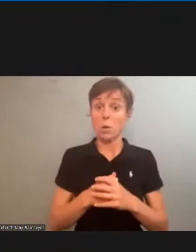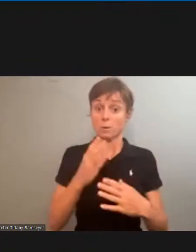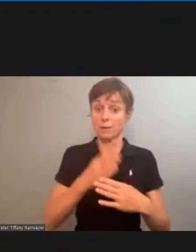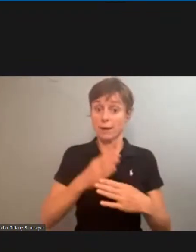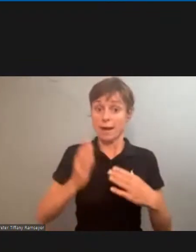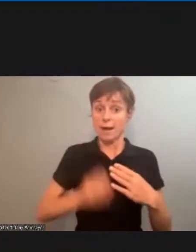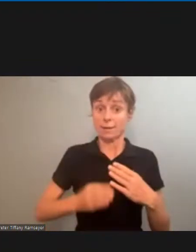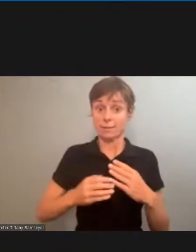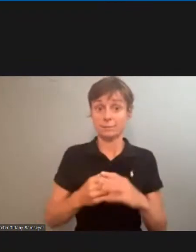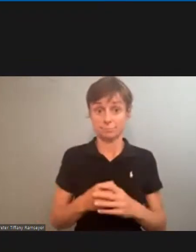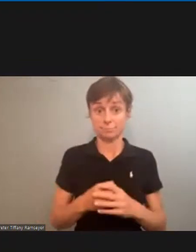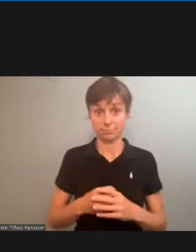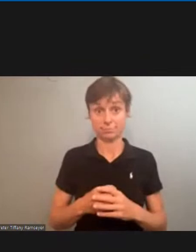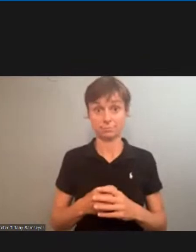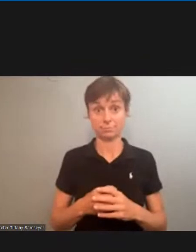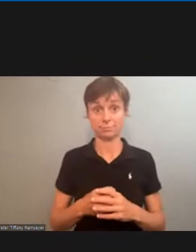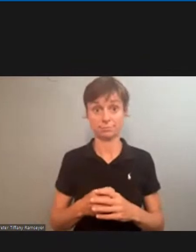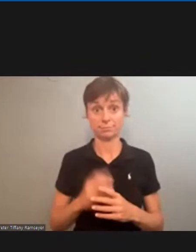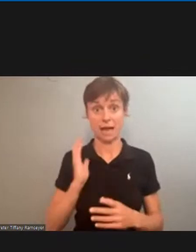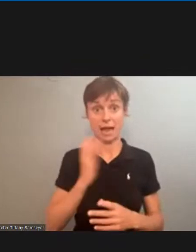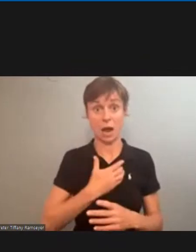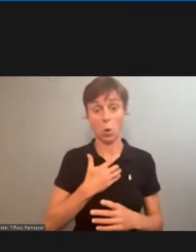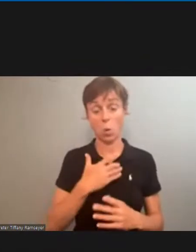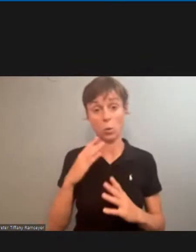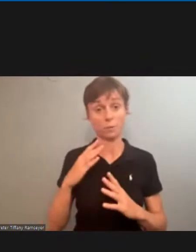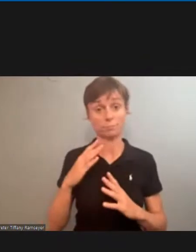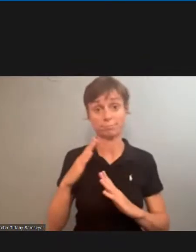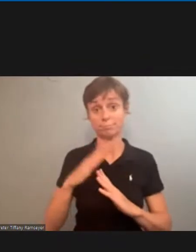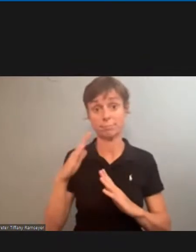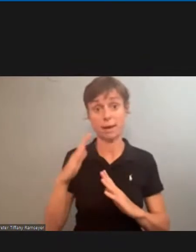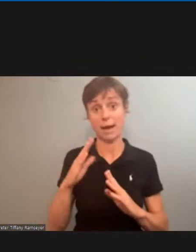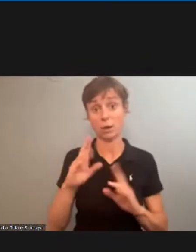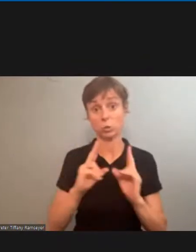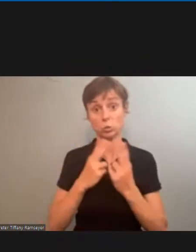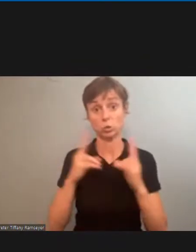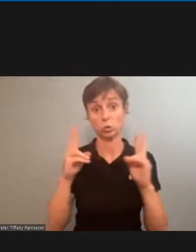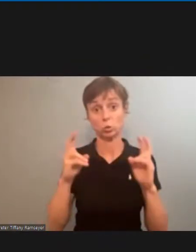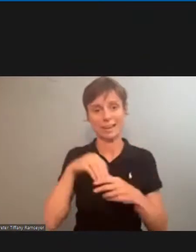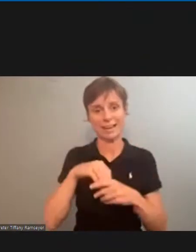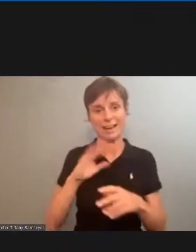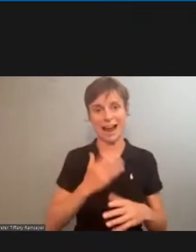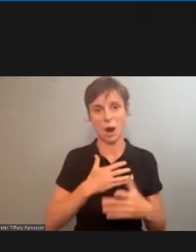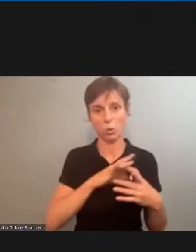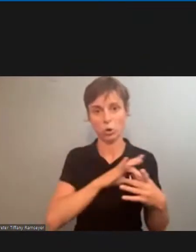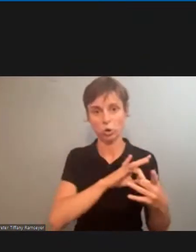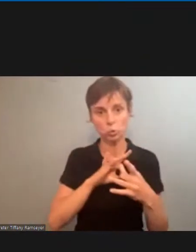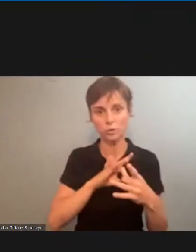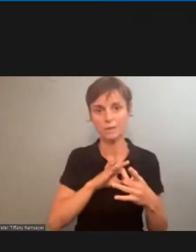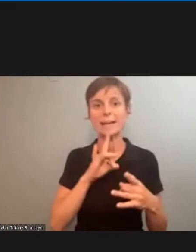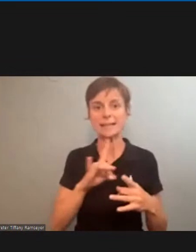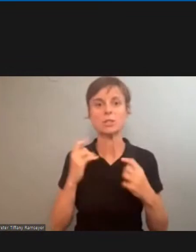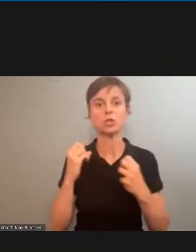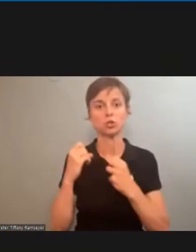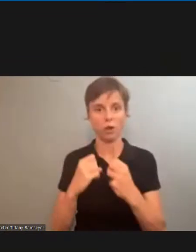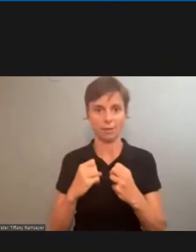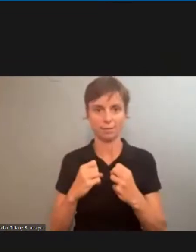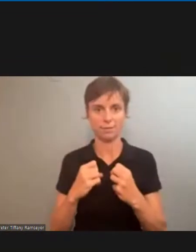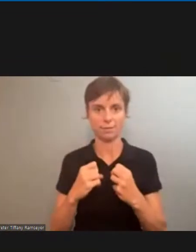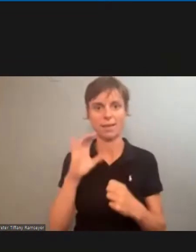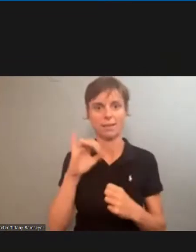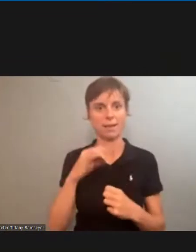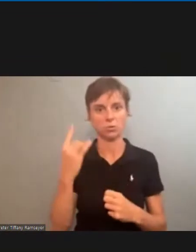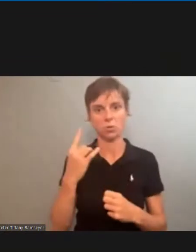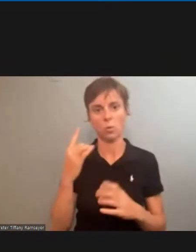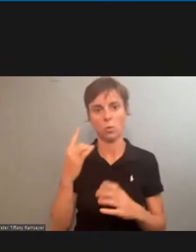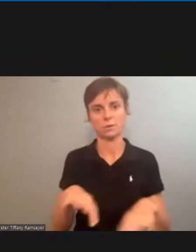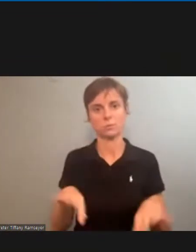uh you know our our our main union slogan is in our unity lies our strength that's always important and it's